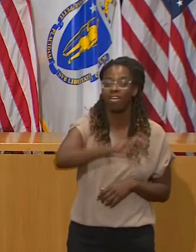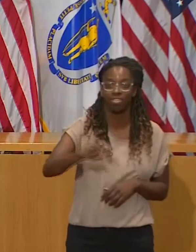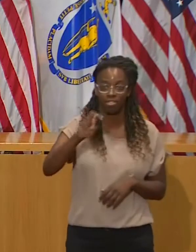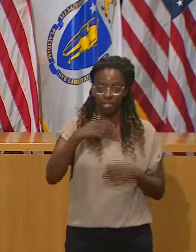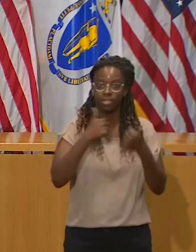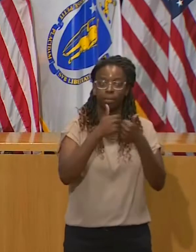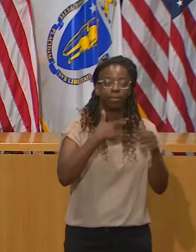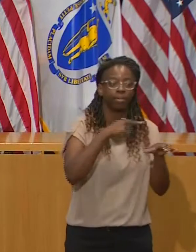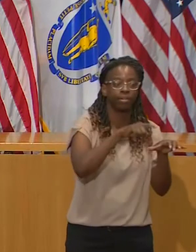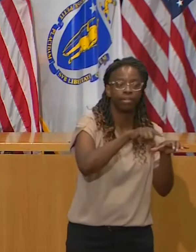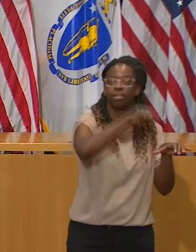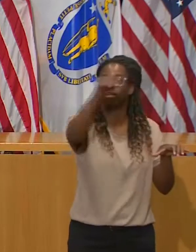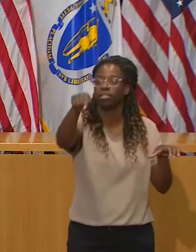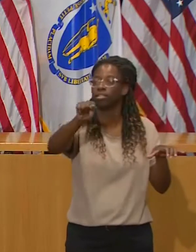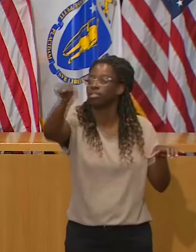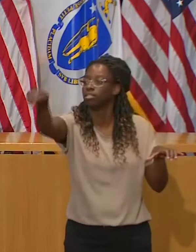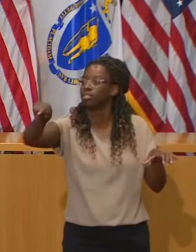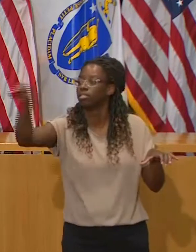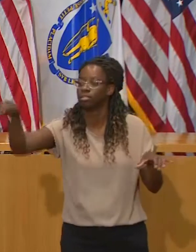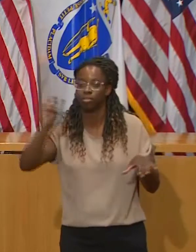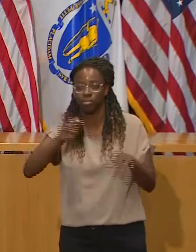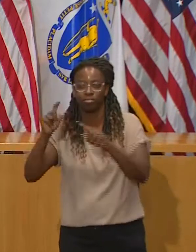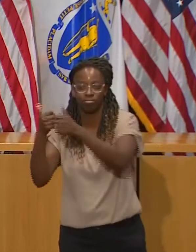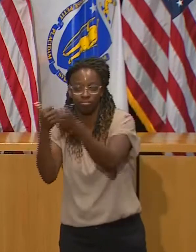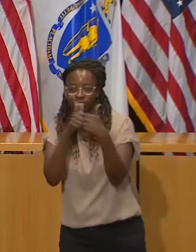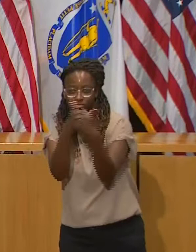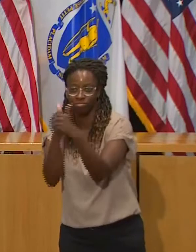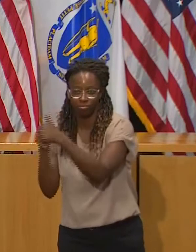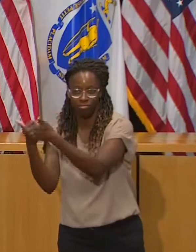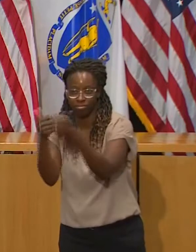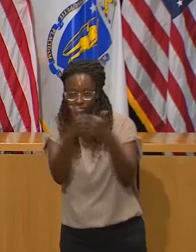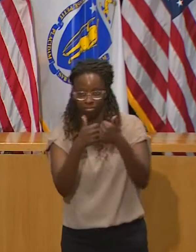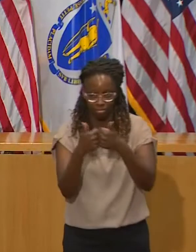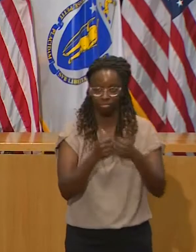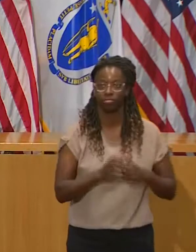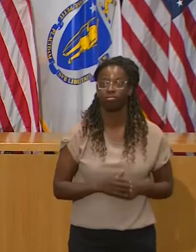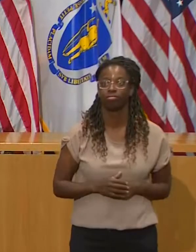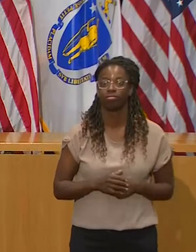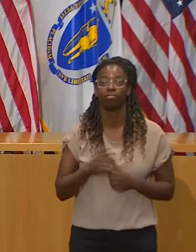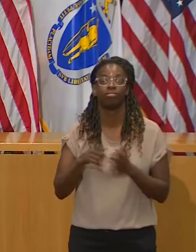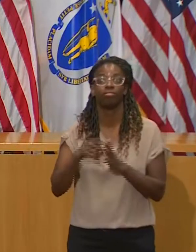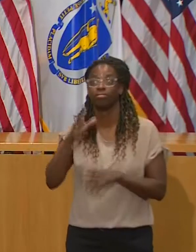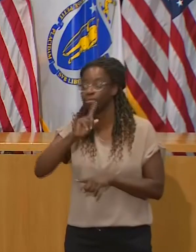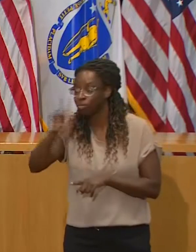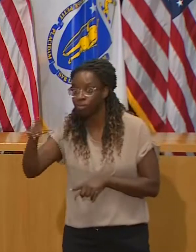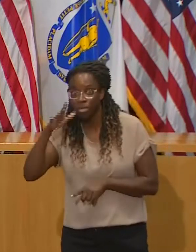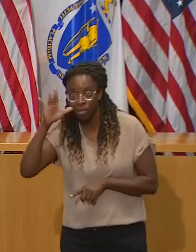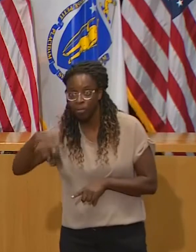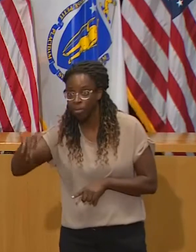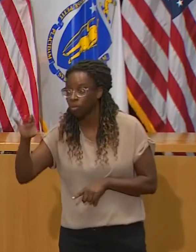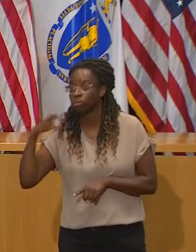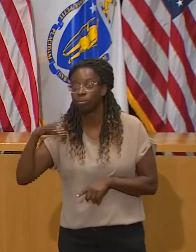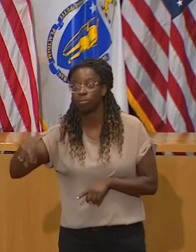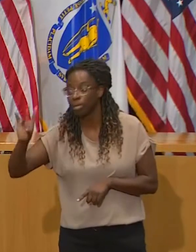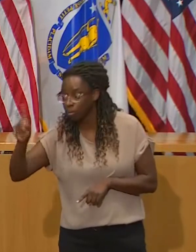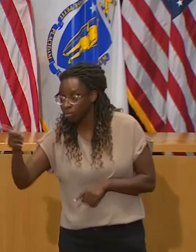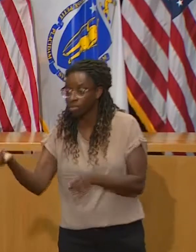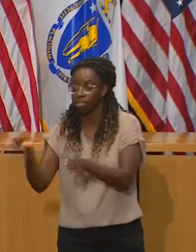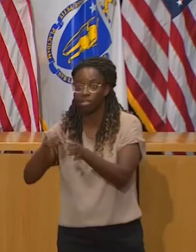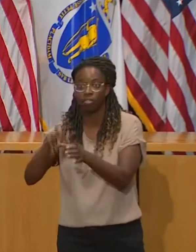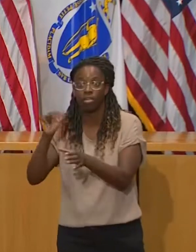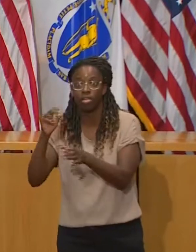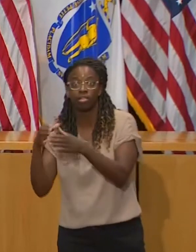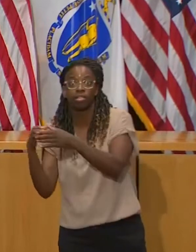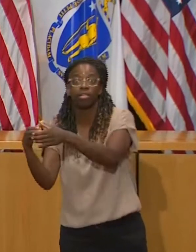or eight o'clock in the morning, playing a series of games over the course of the day. And basically spending more time at the rink with each